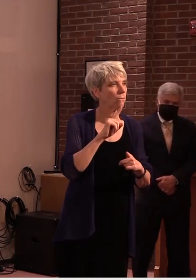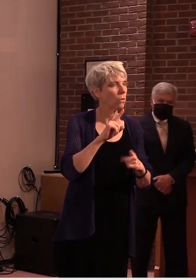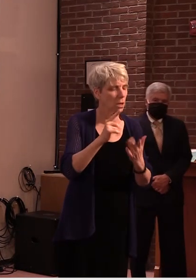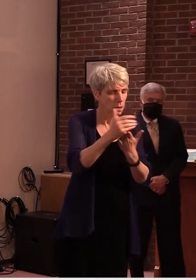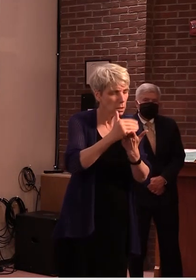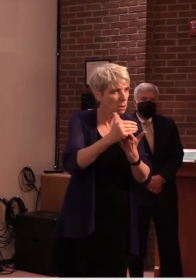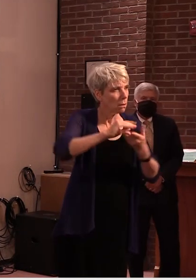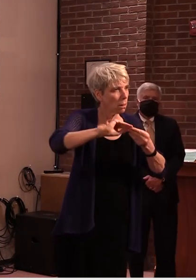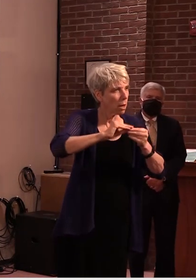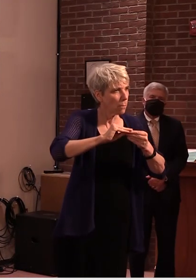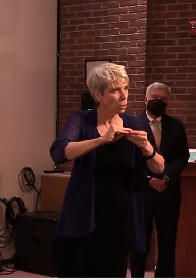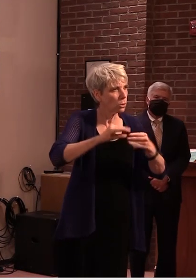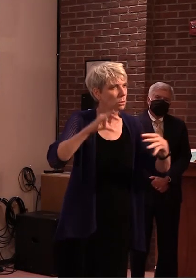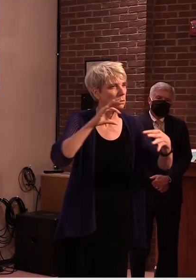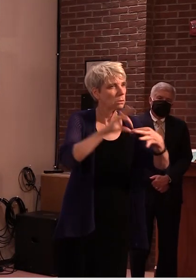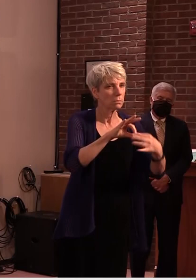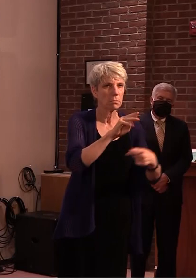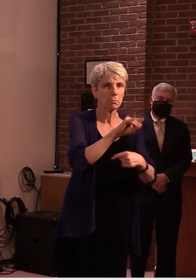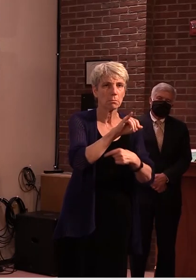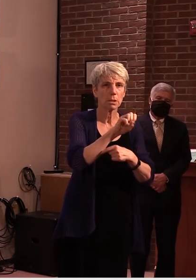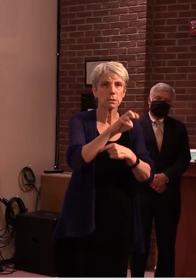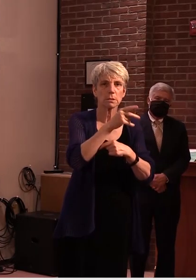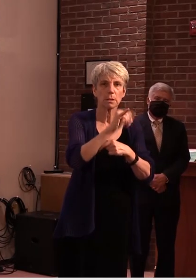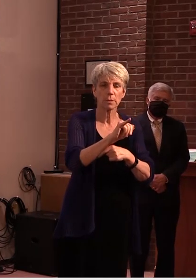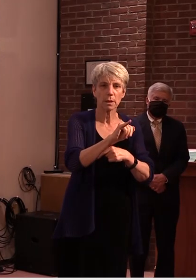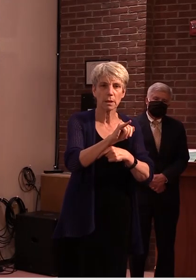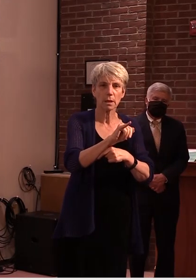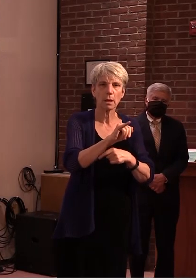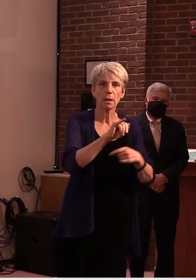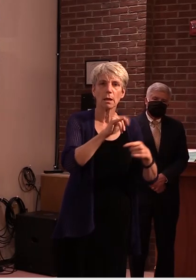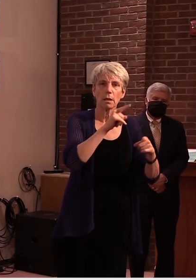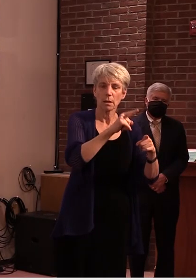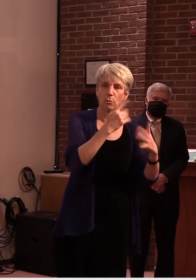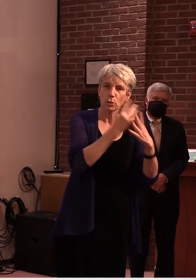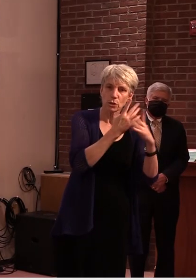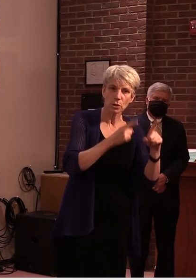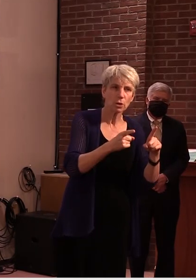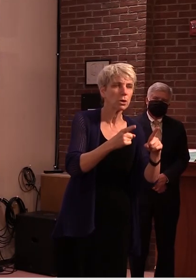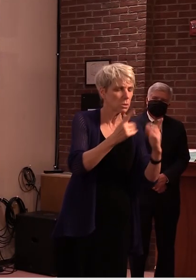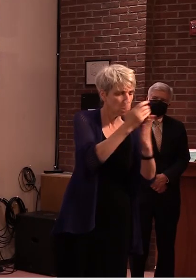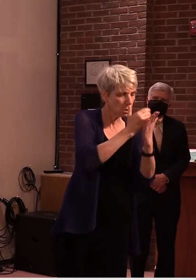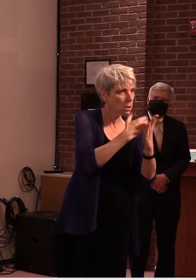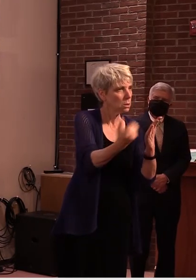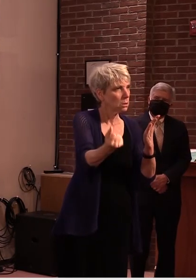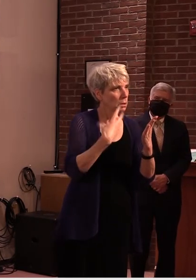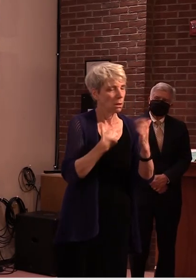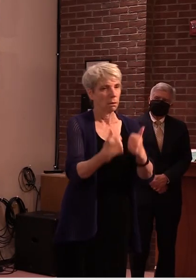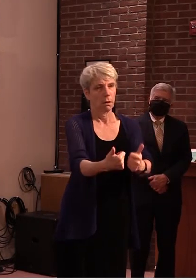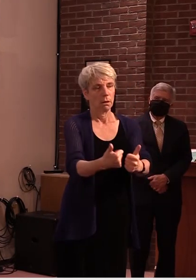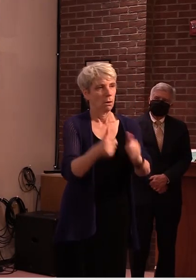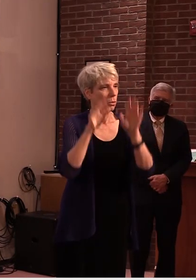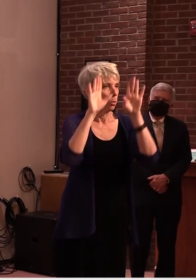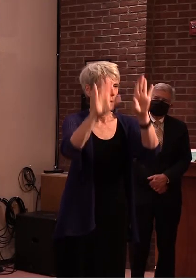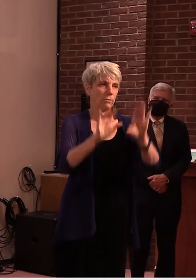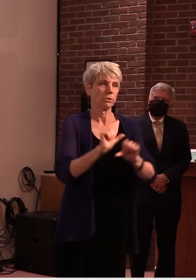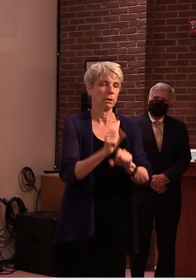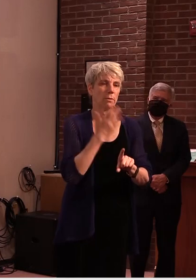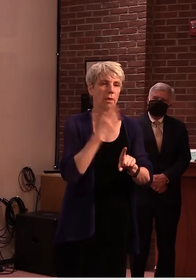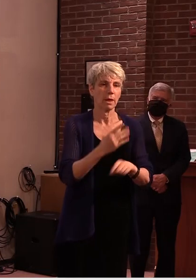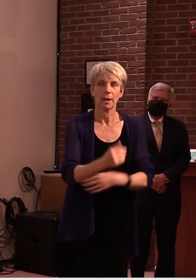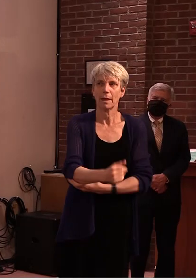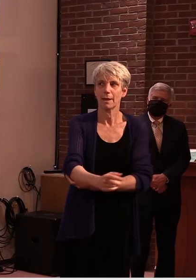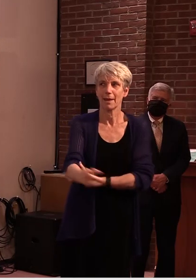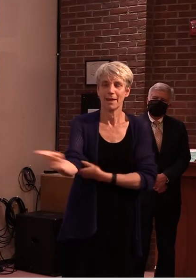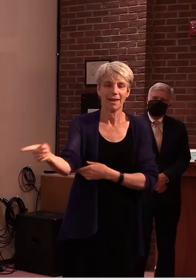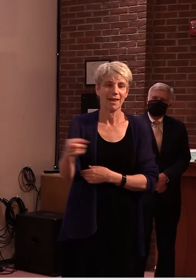me uh so quickly uh she's incredible um uh but um she's not